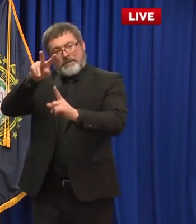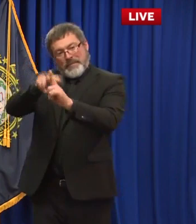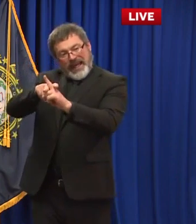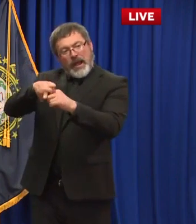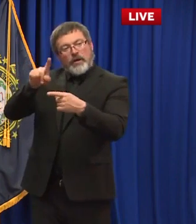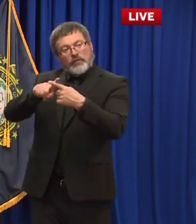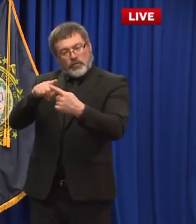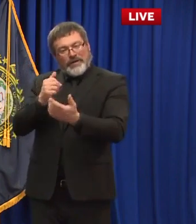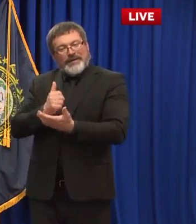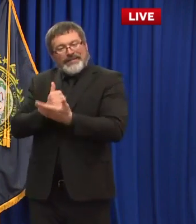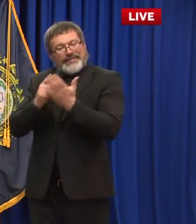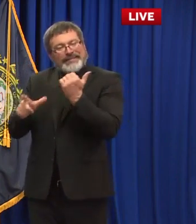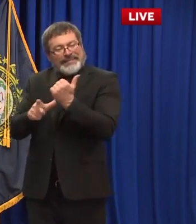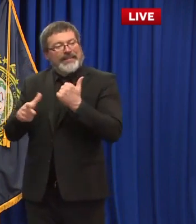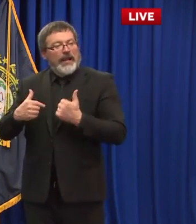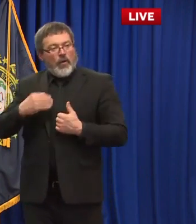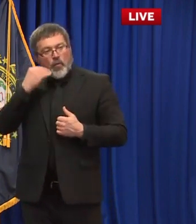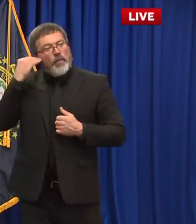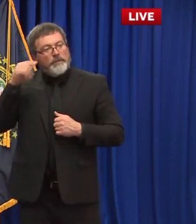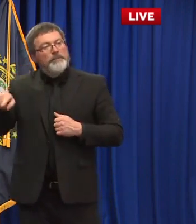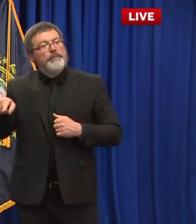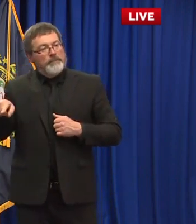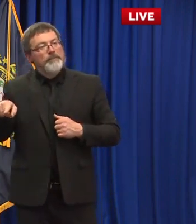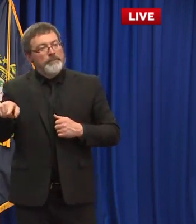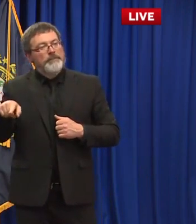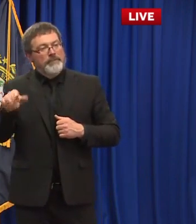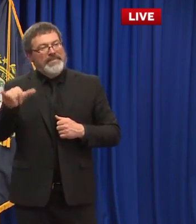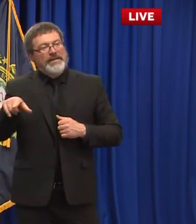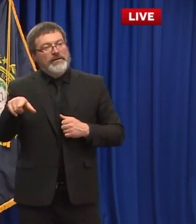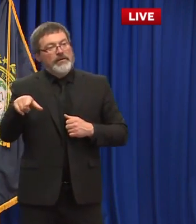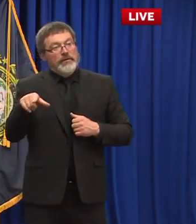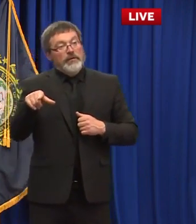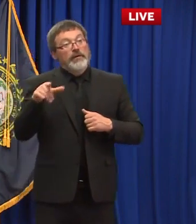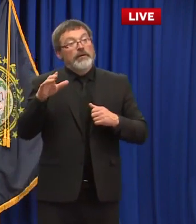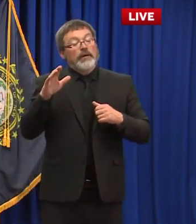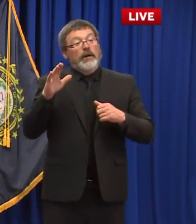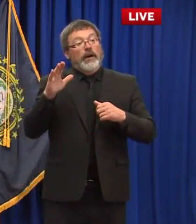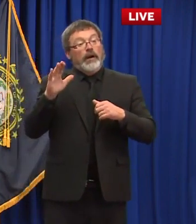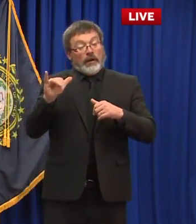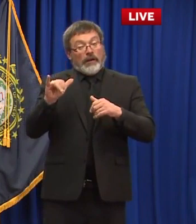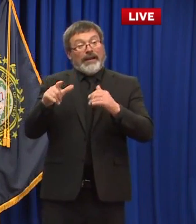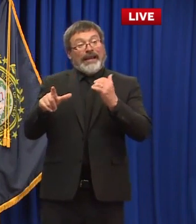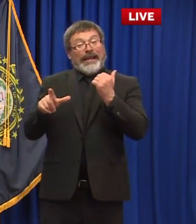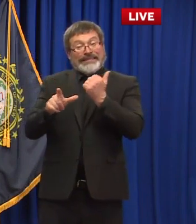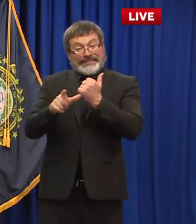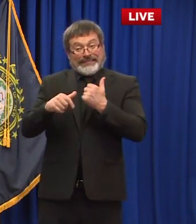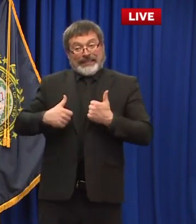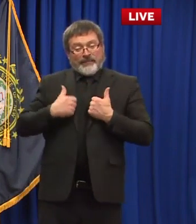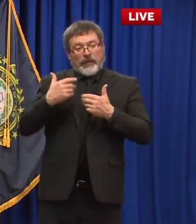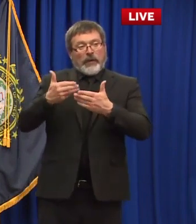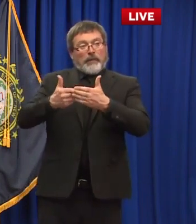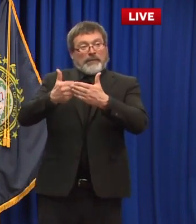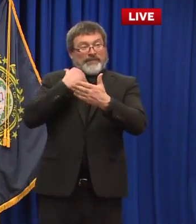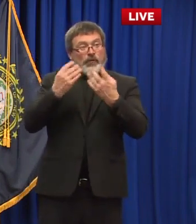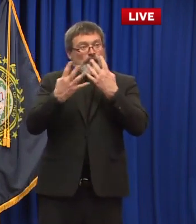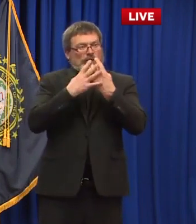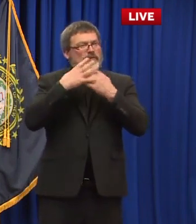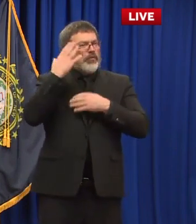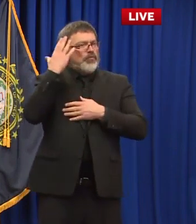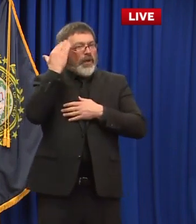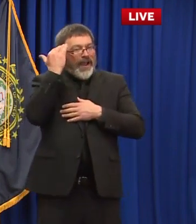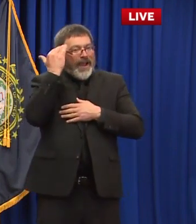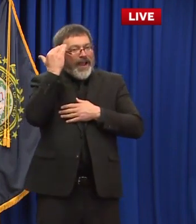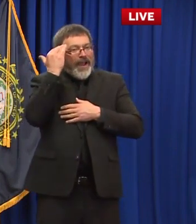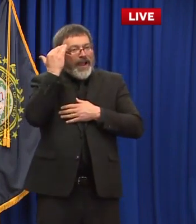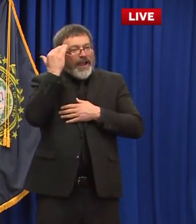reason why we would do assisted living prior to jails and prisons is because the population has